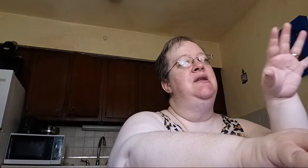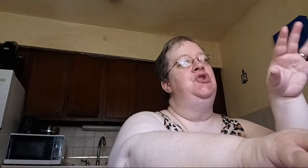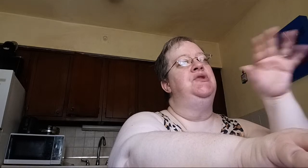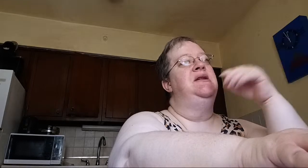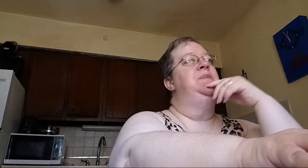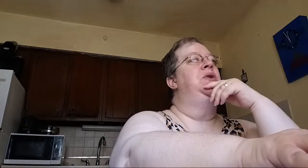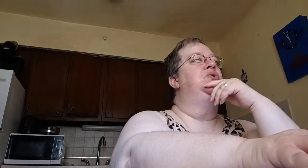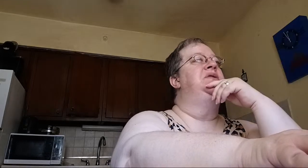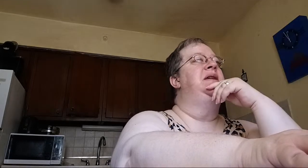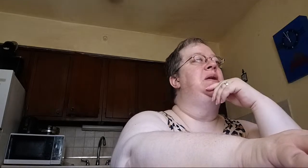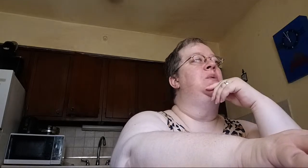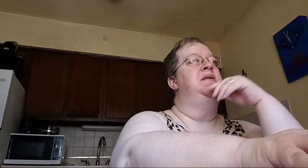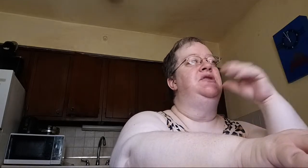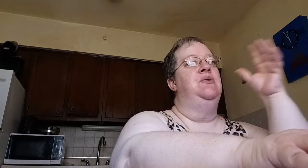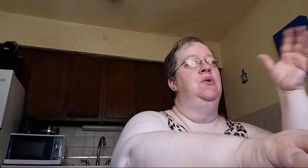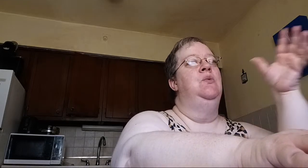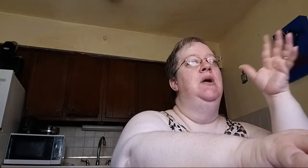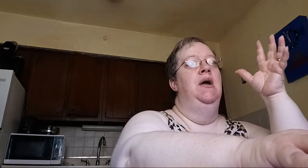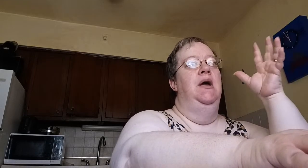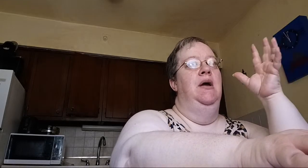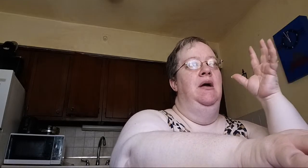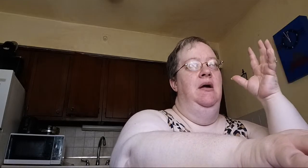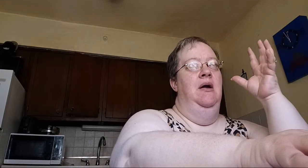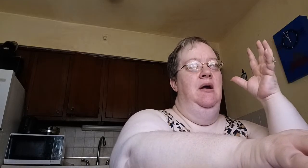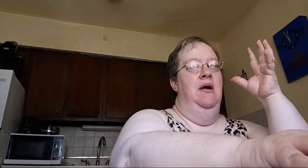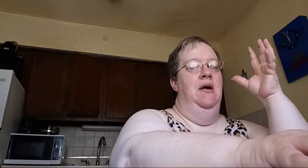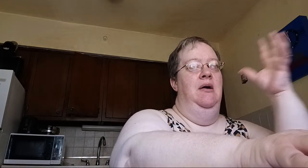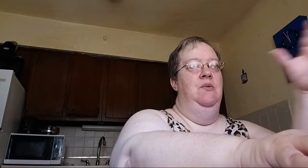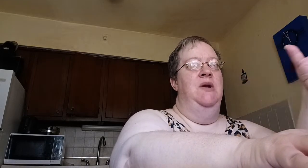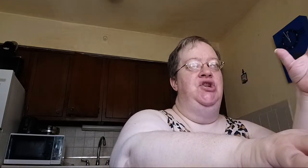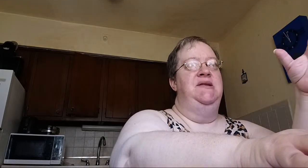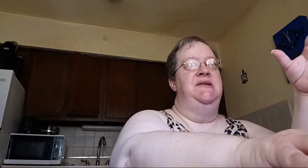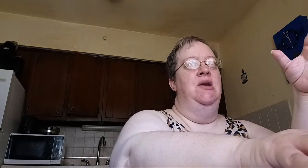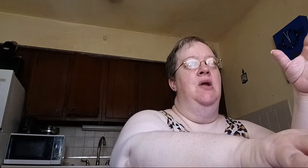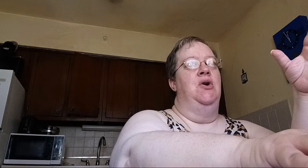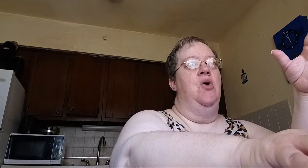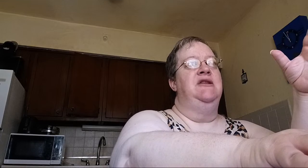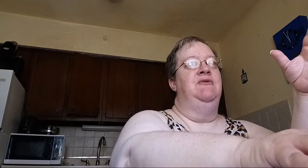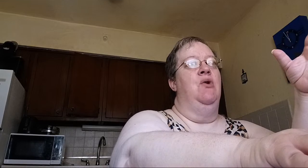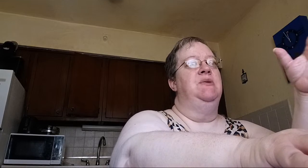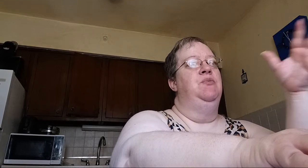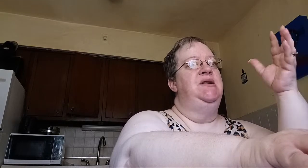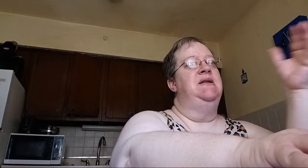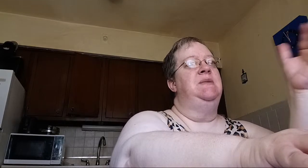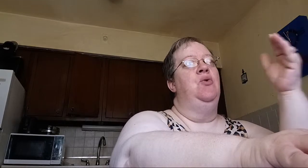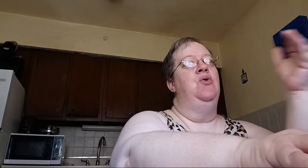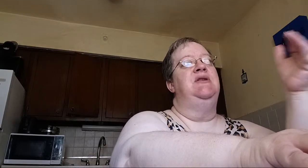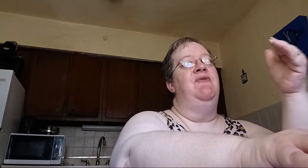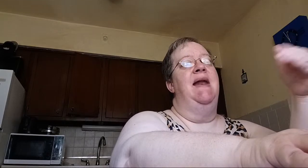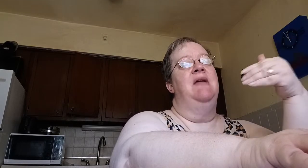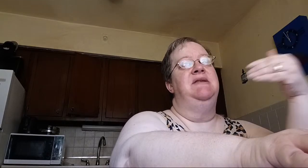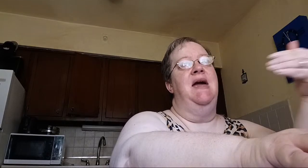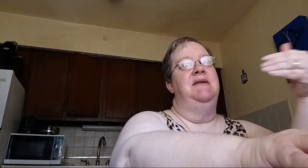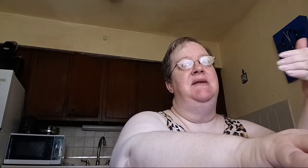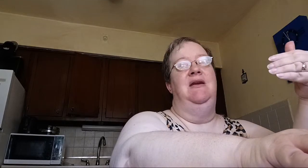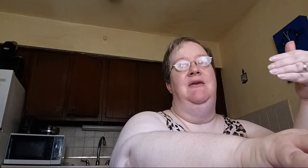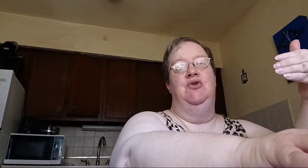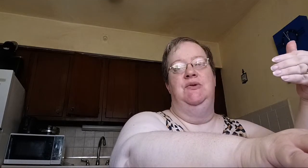interesting spiritual sequel to this through what Jesus did on the cross for us, Jesus being crucified outside the city of Jerusalem,